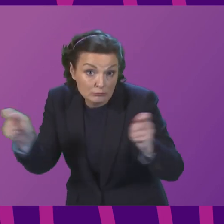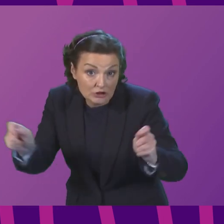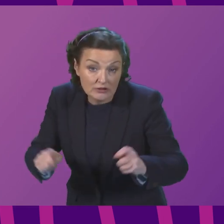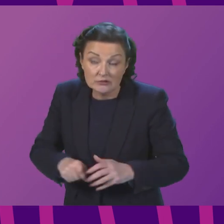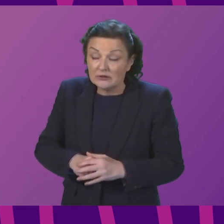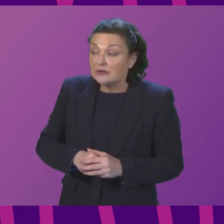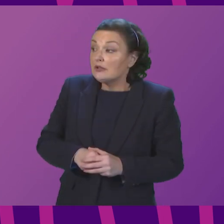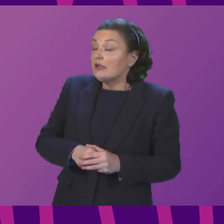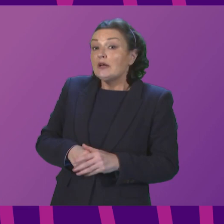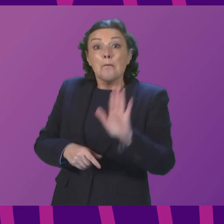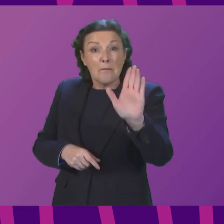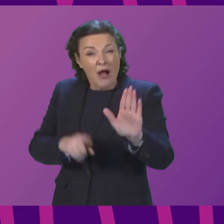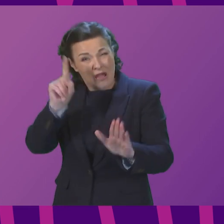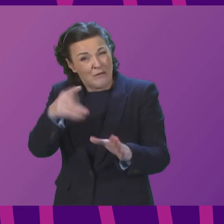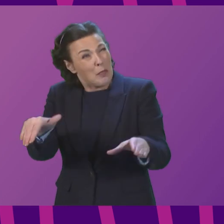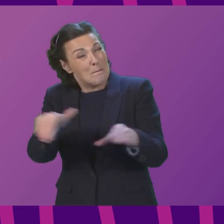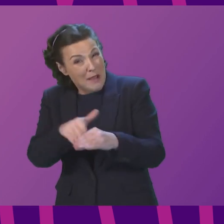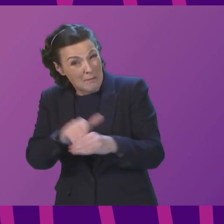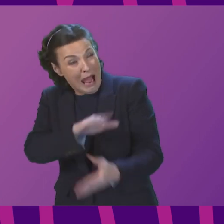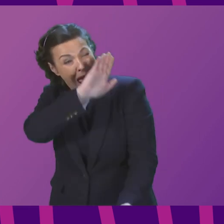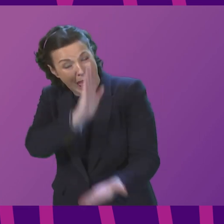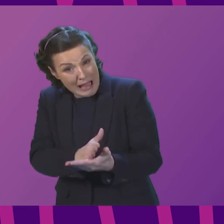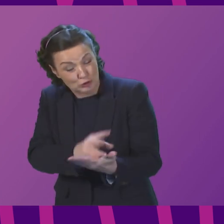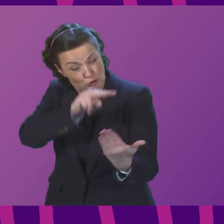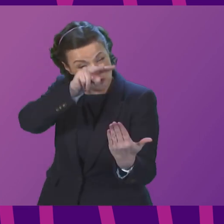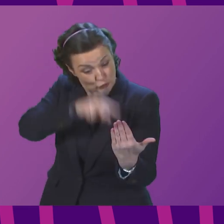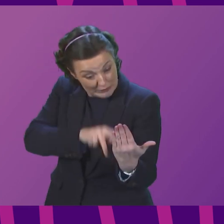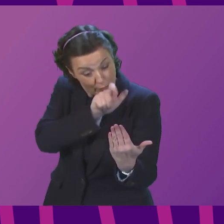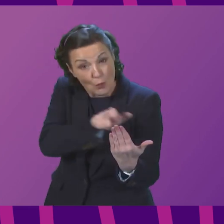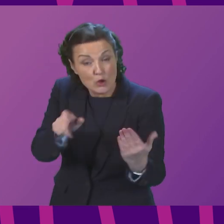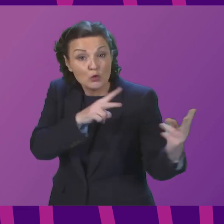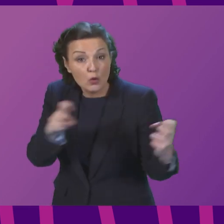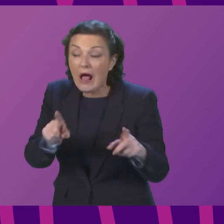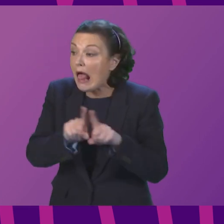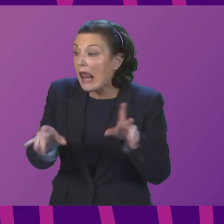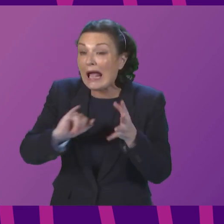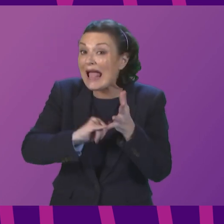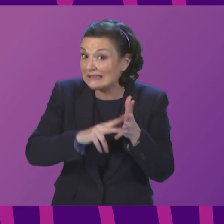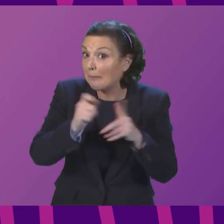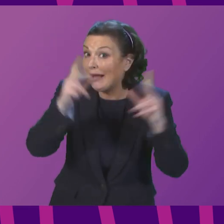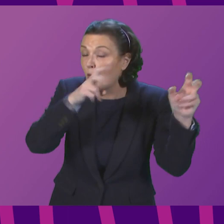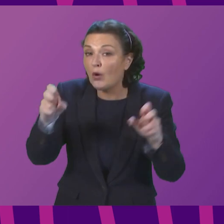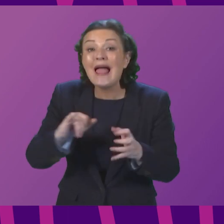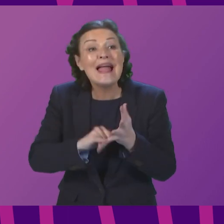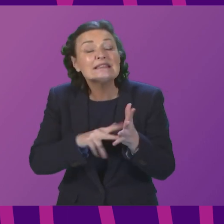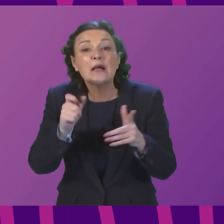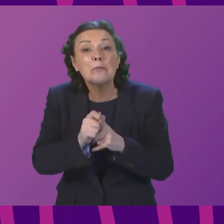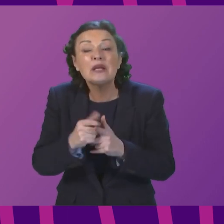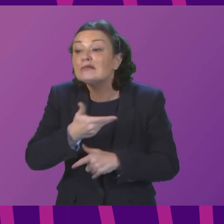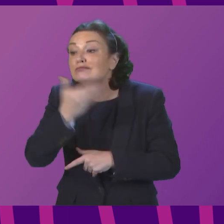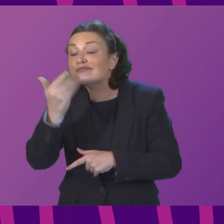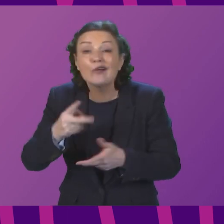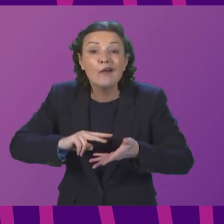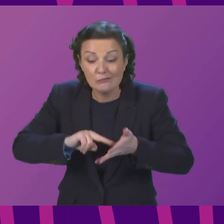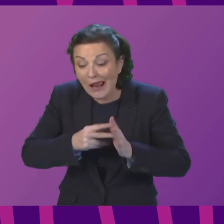Furthermore, if the member would actually read the words attributed to me, such as the SNP's, and I quote, Lack of forward planning have